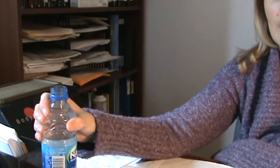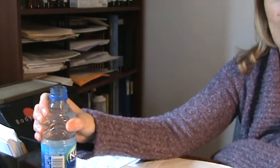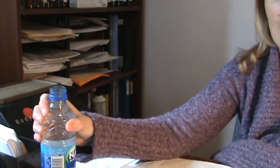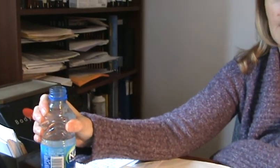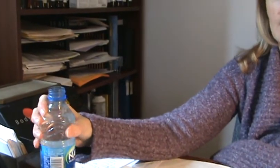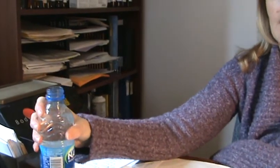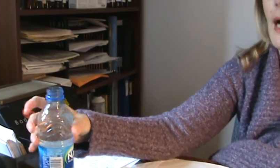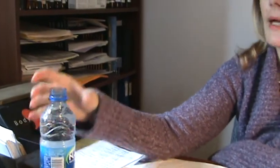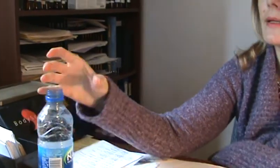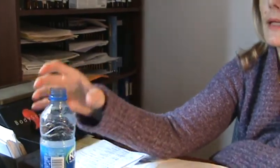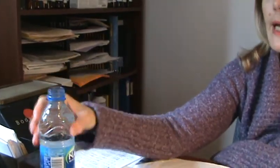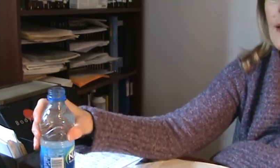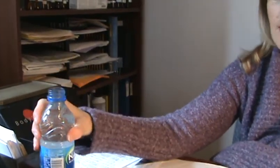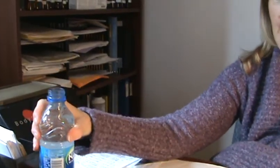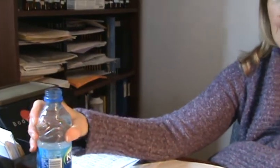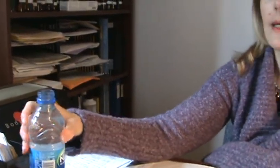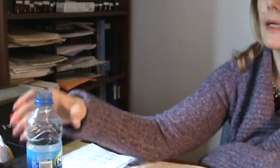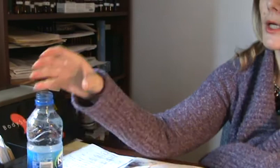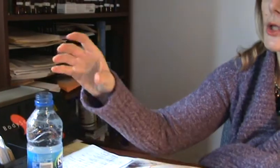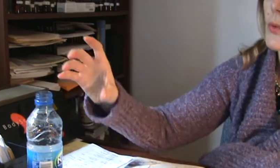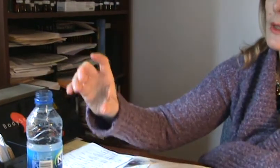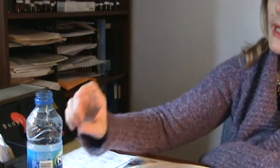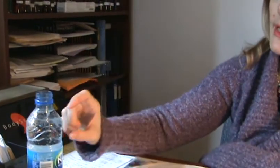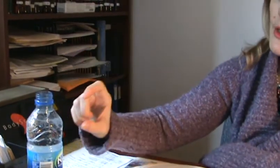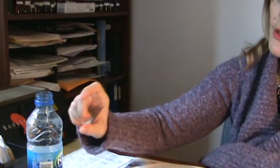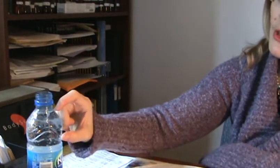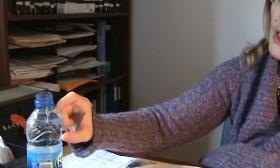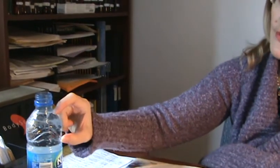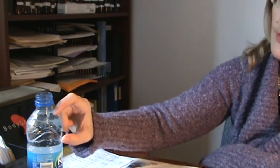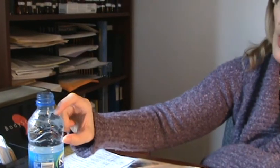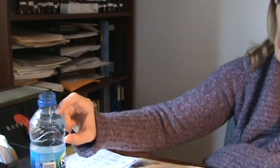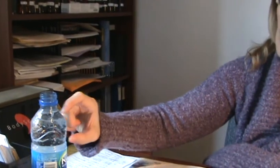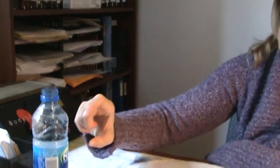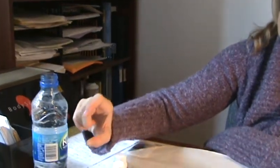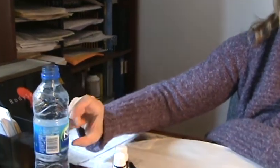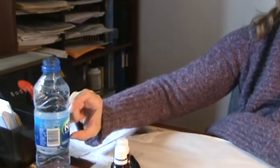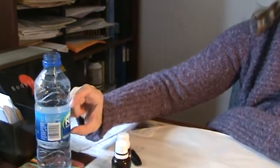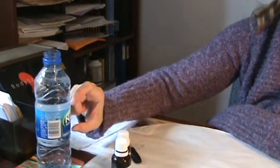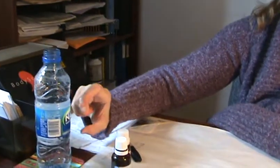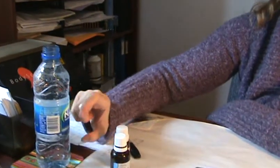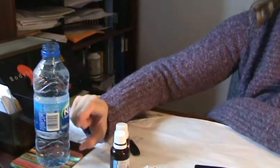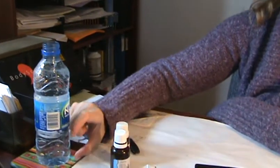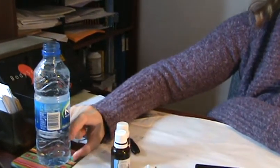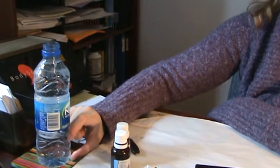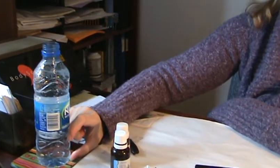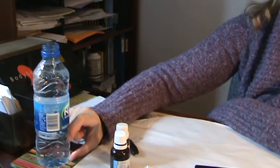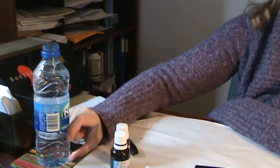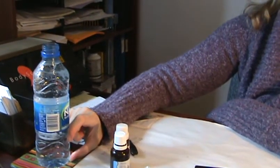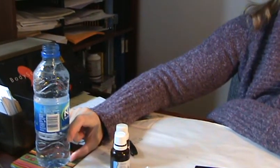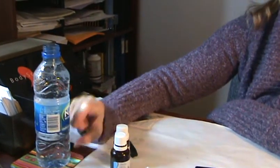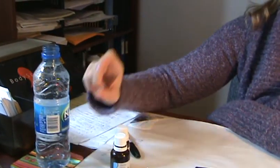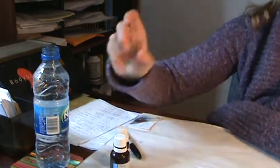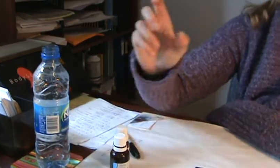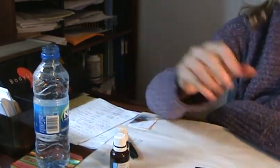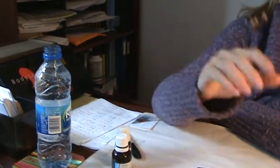water. And then the next day, you will take a third of the bottle, about three times a day, of course,